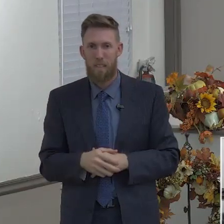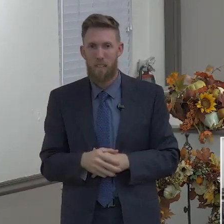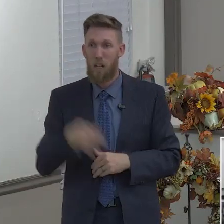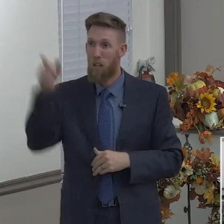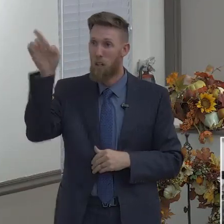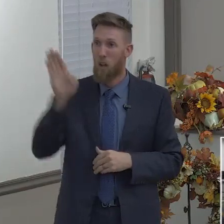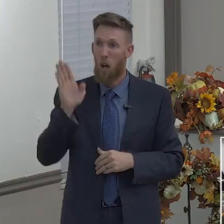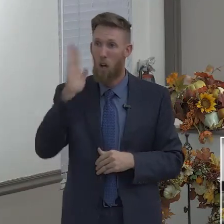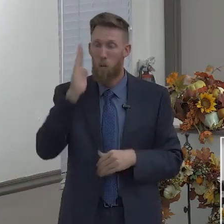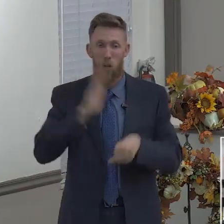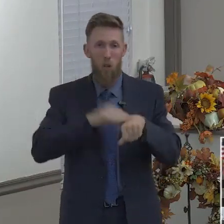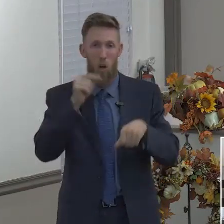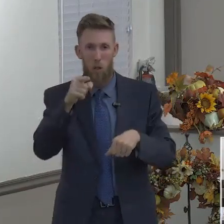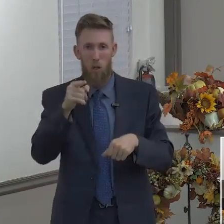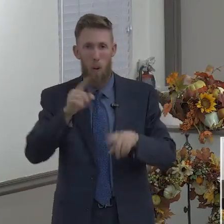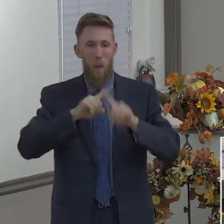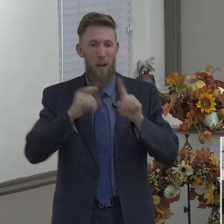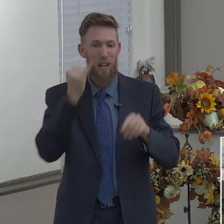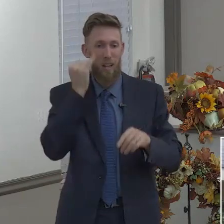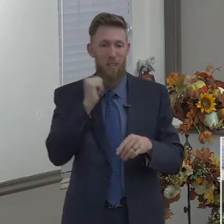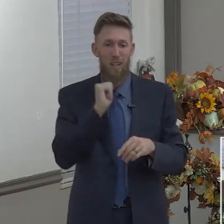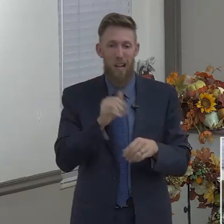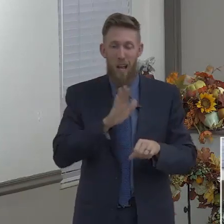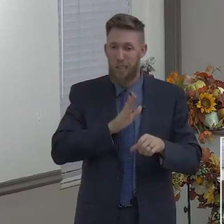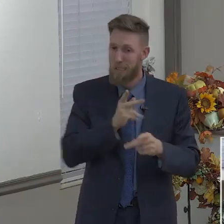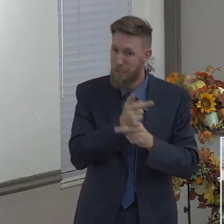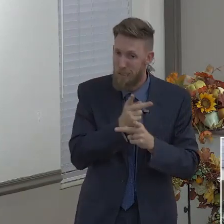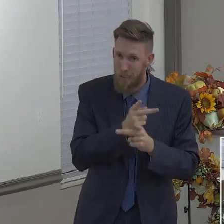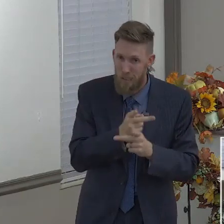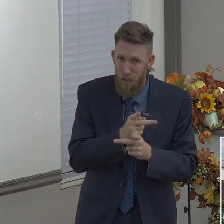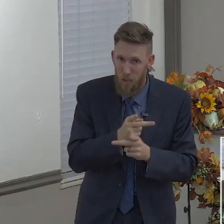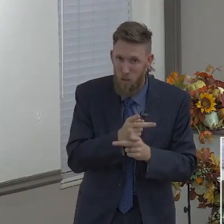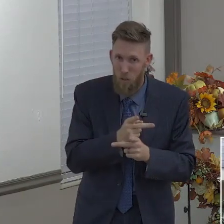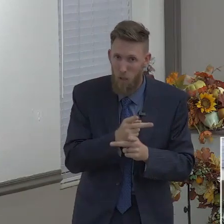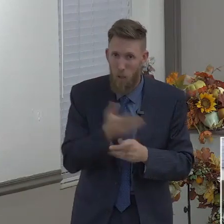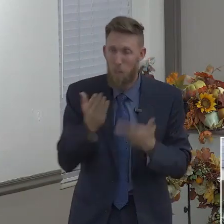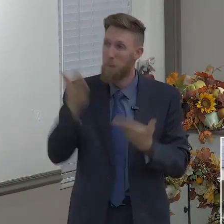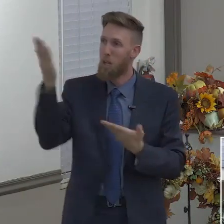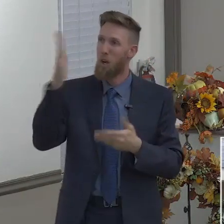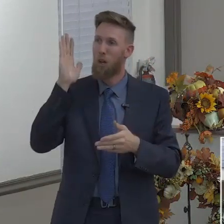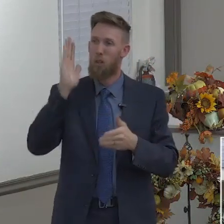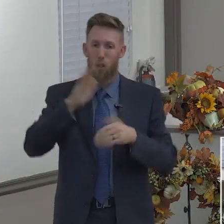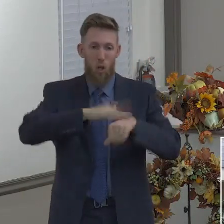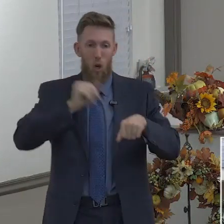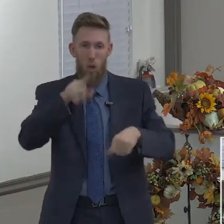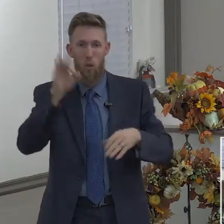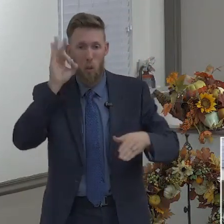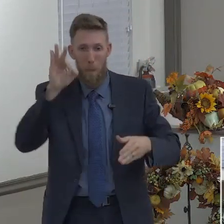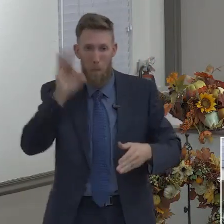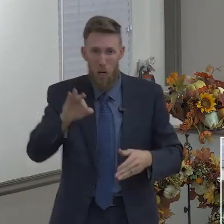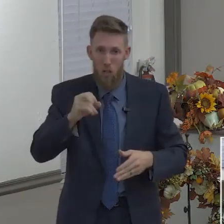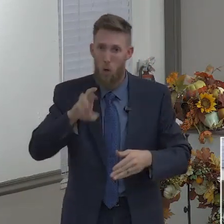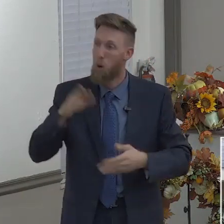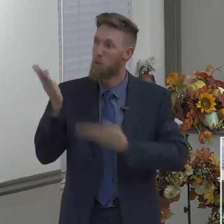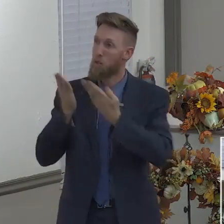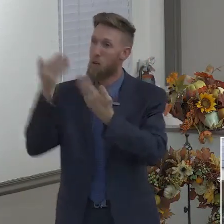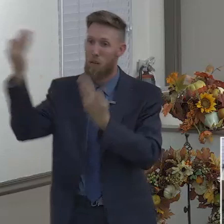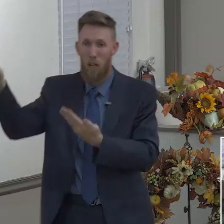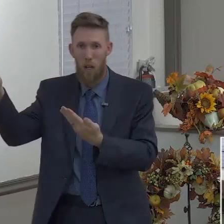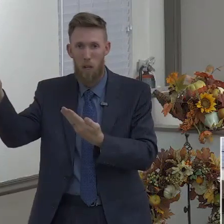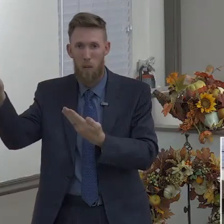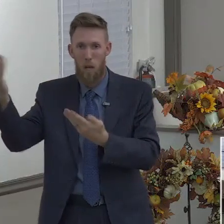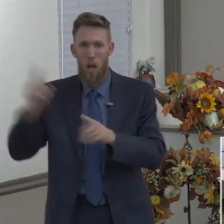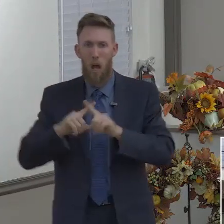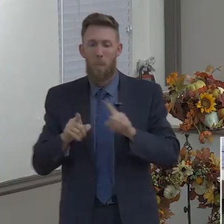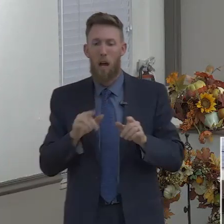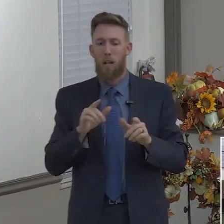careful, young people, God will call you to preach. God will call you to serve him. And then what happens maybe a year down the